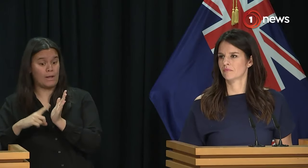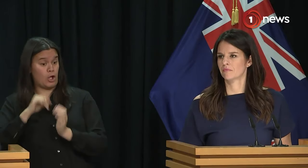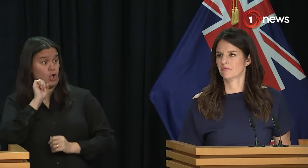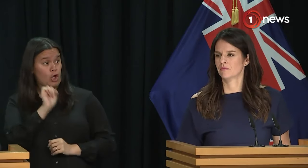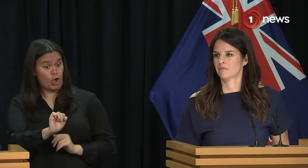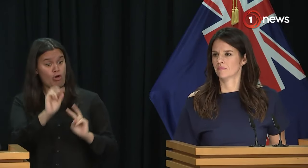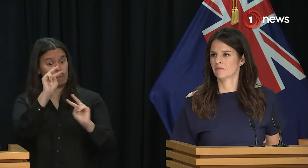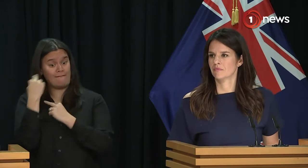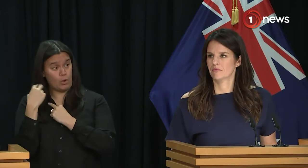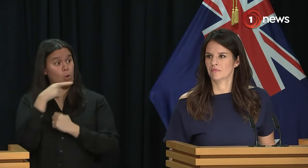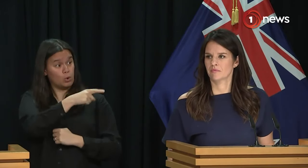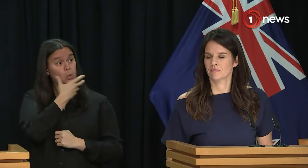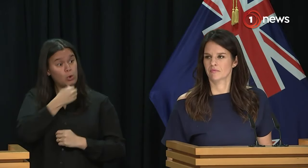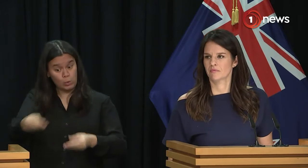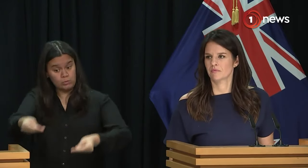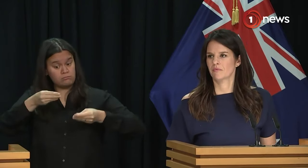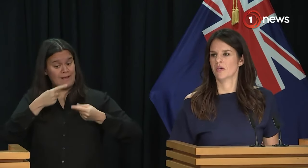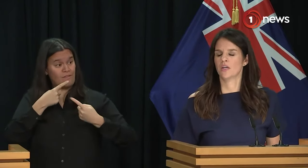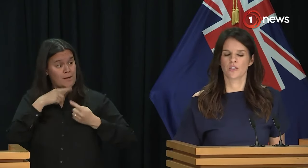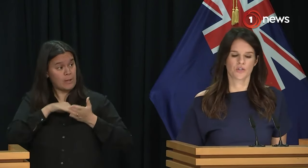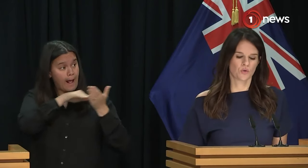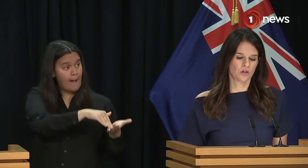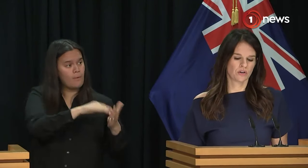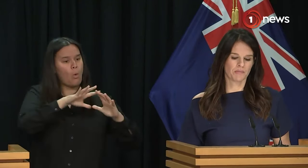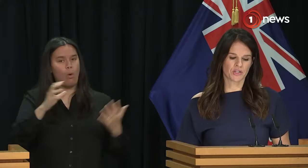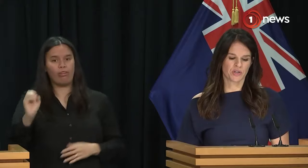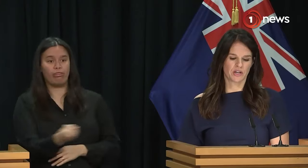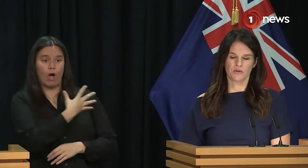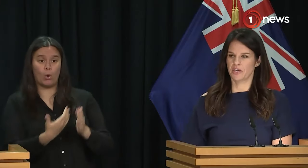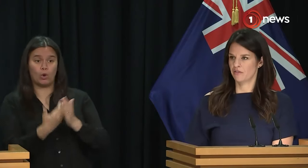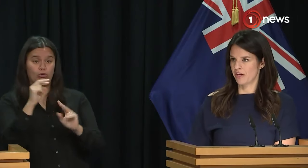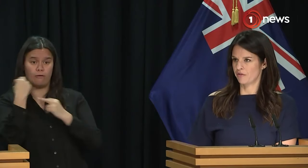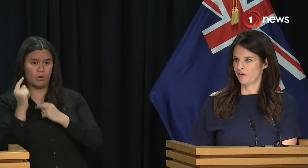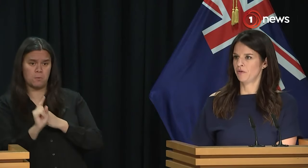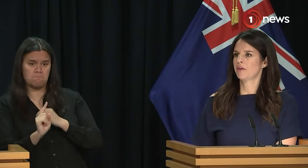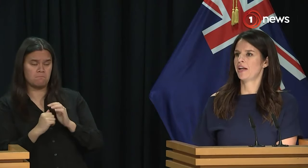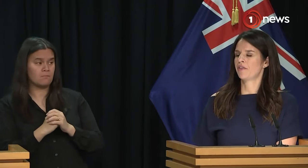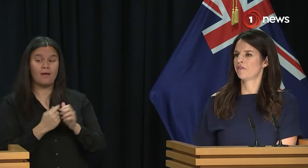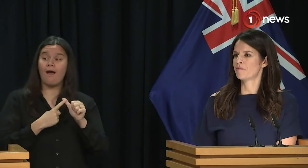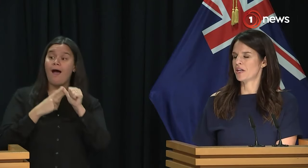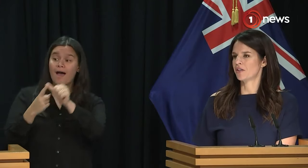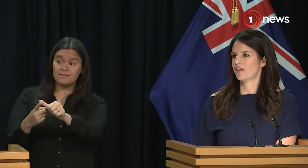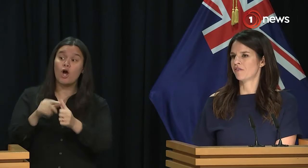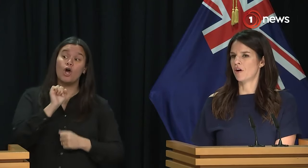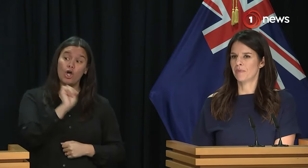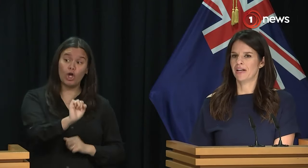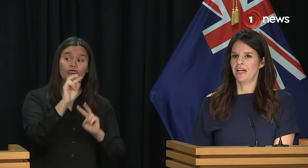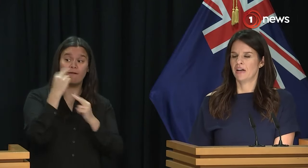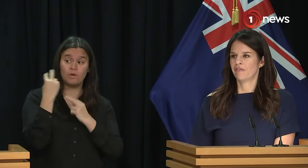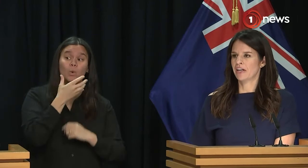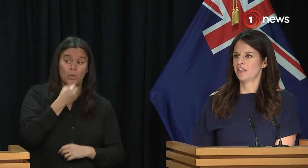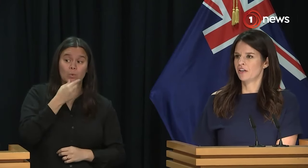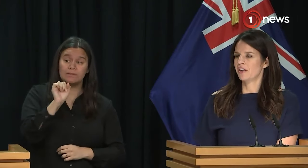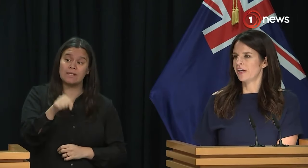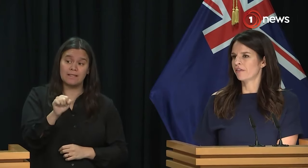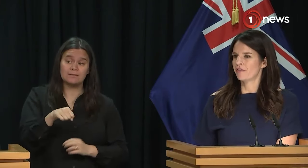planning to do here or are you starting from scratch? Can you just talk through the process there? Sure. Look, the Ministry are using that review and other information that they've got, but